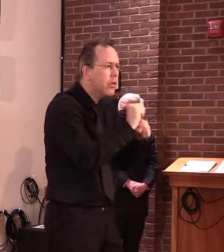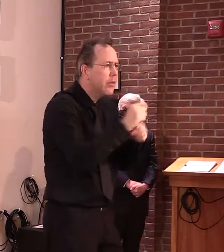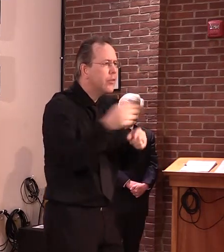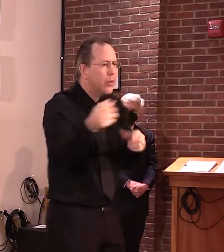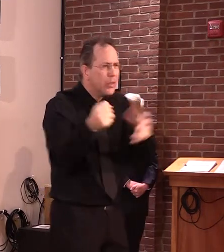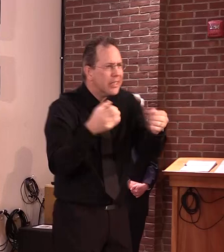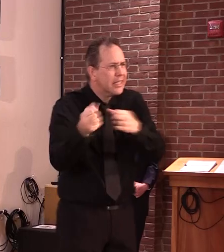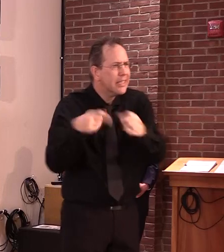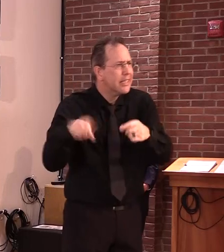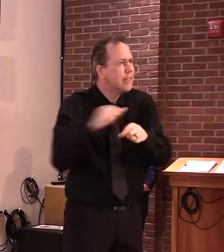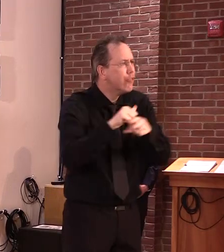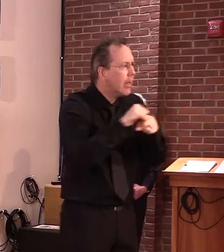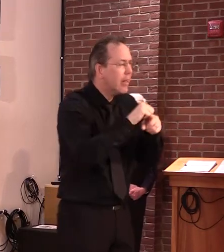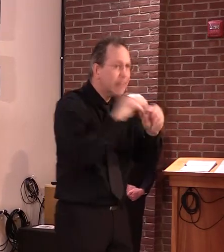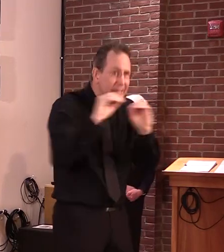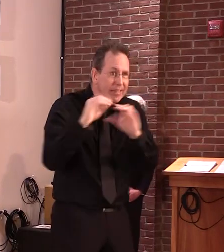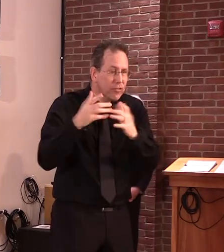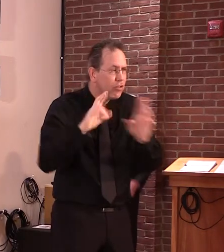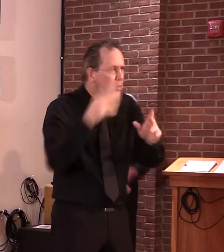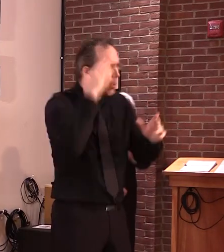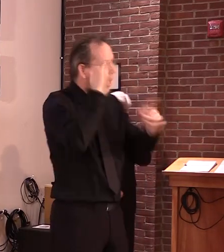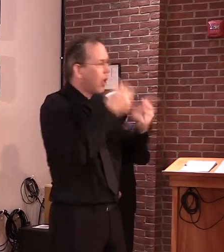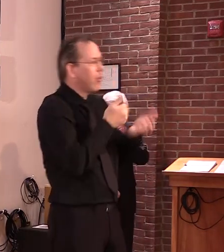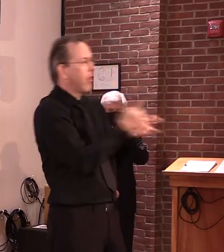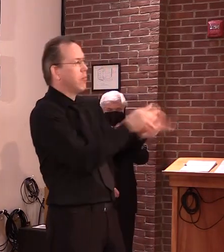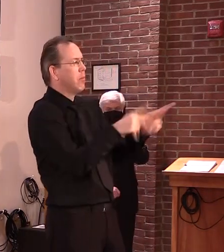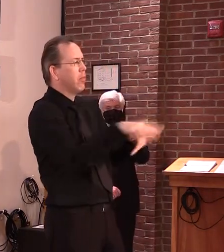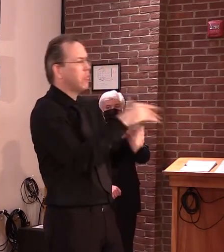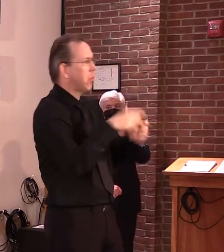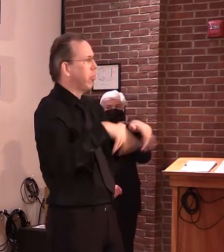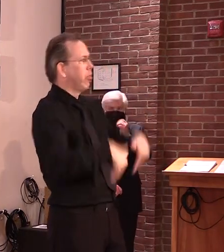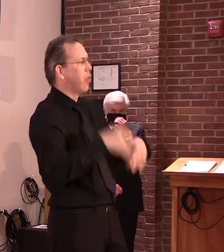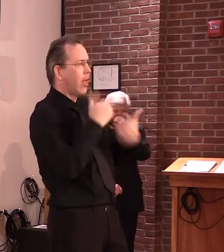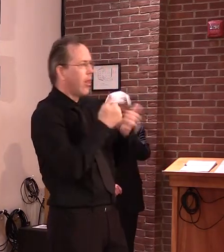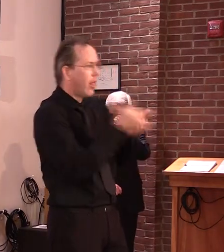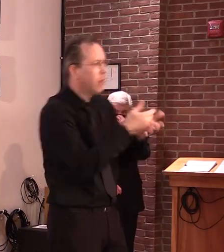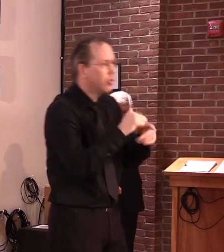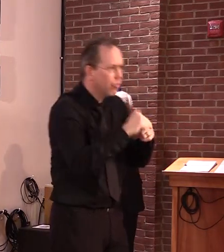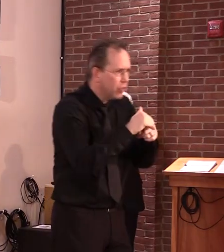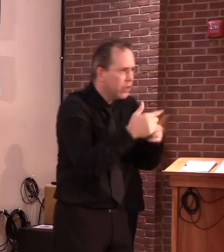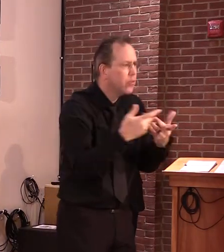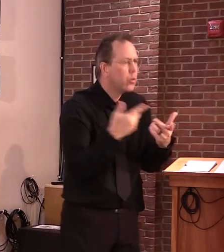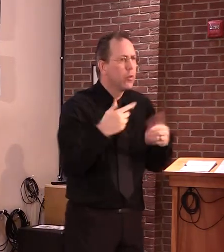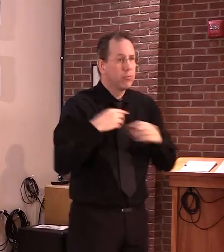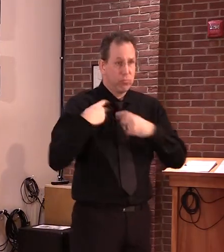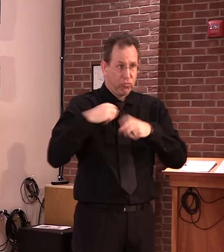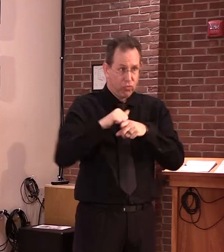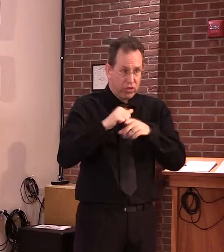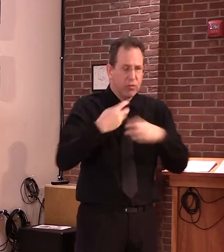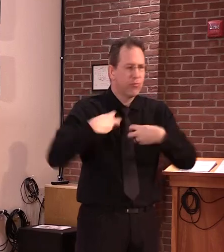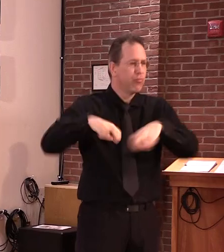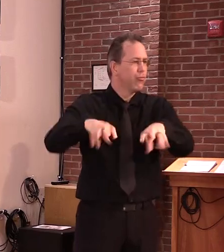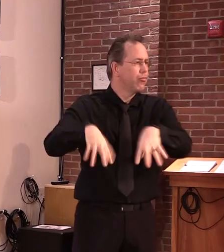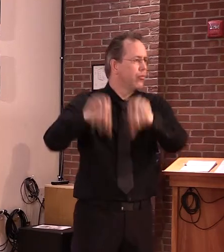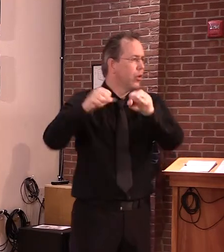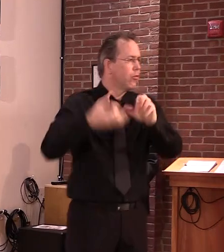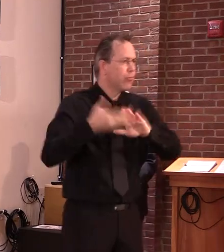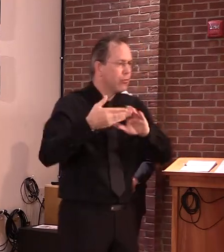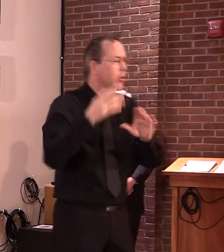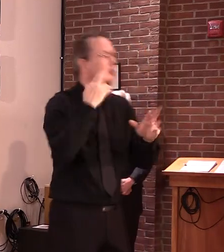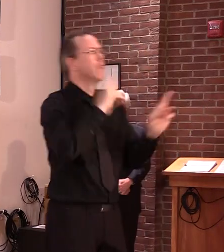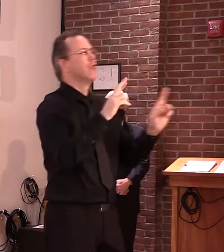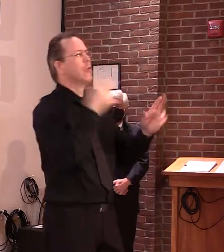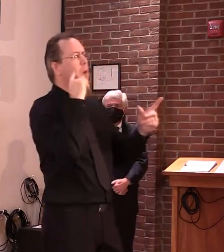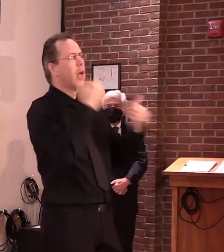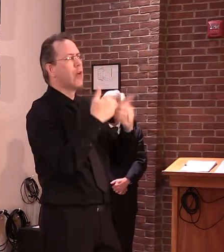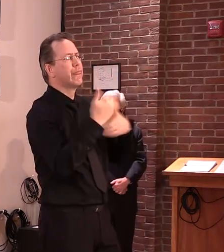through and make sure that we're getting the people in the right categories and taking a look to make sure it's appropriate. So it's going to take a little bit